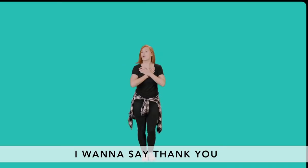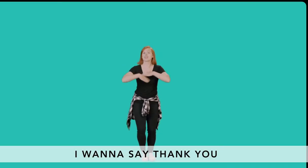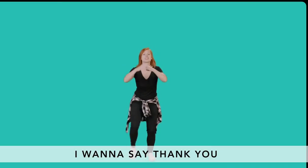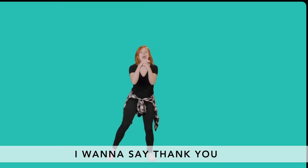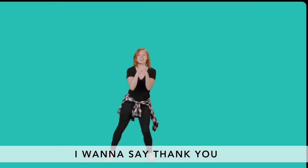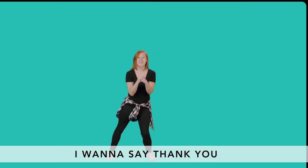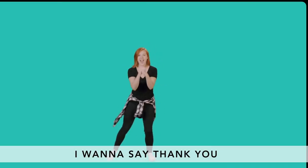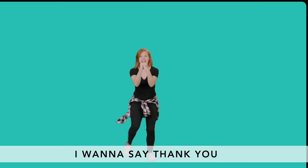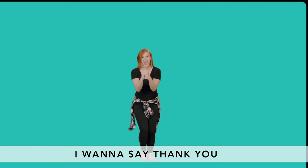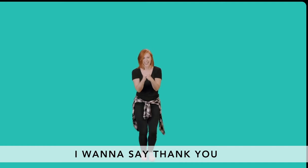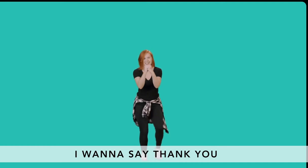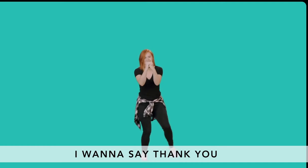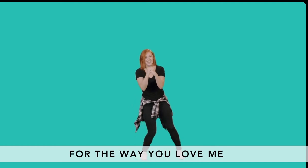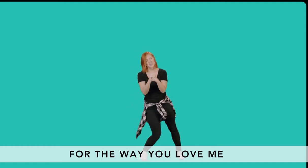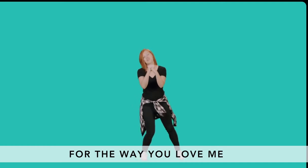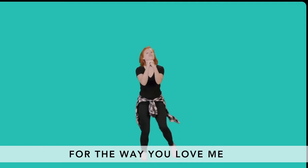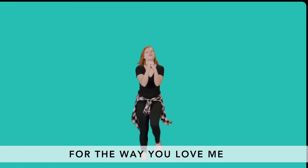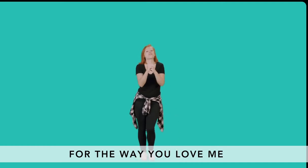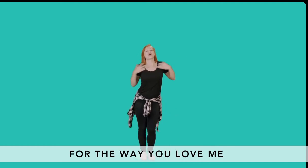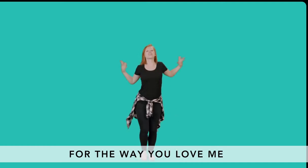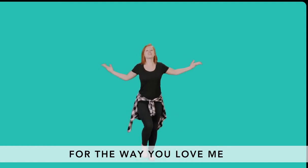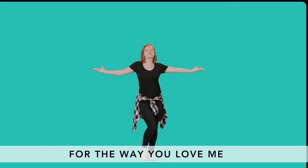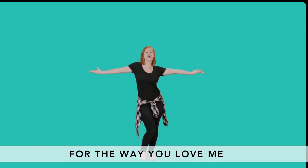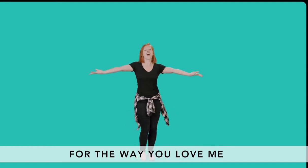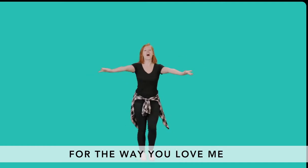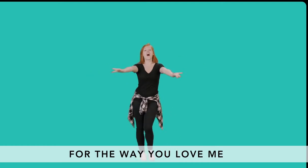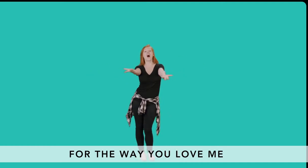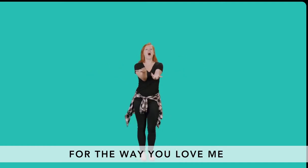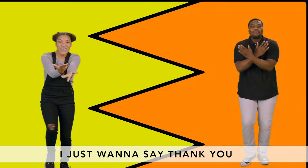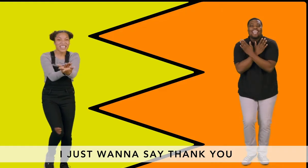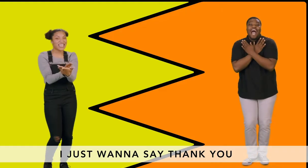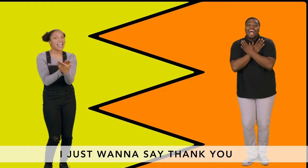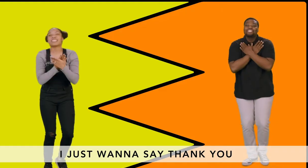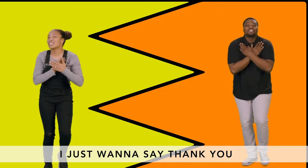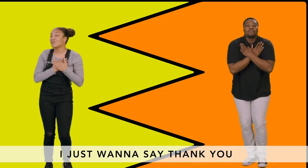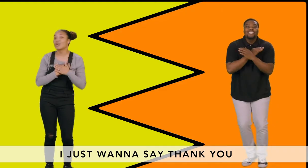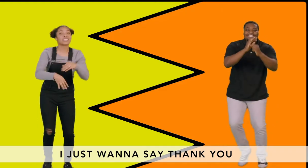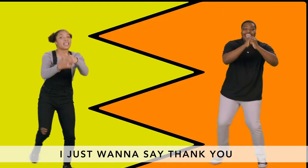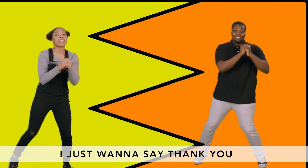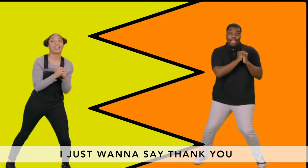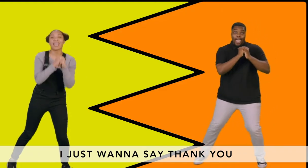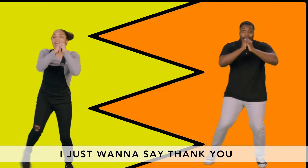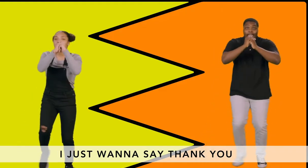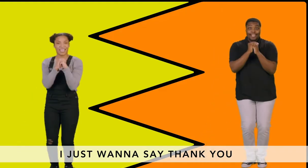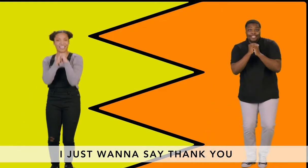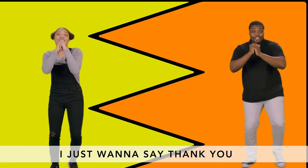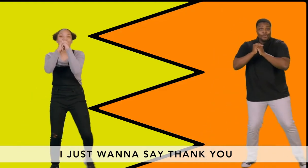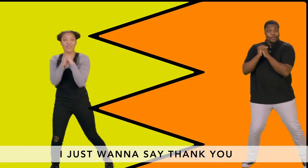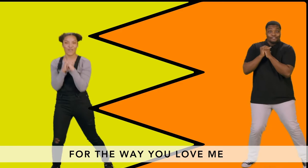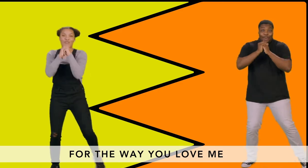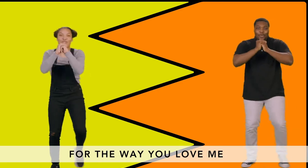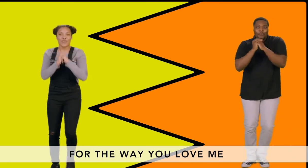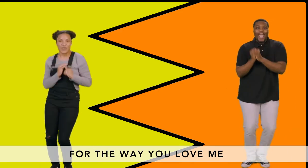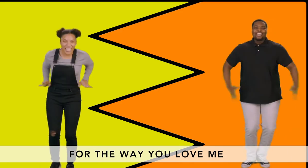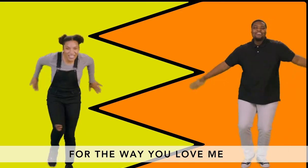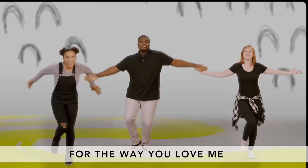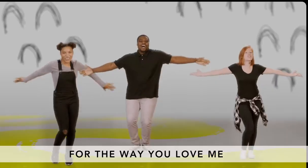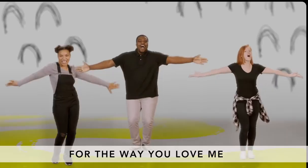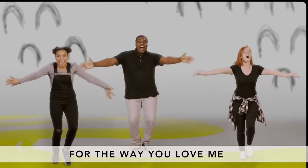wanna say thank you For the way you love me I just wanna say thank you For the way you love